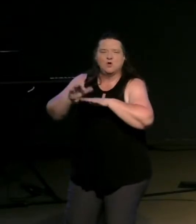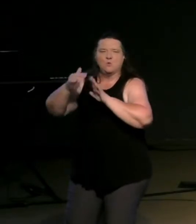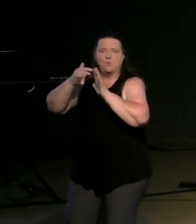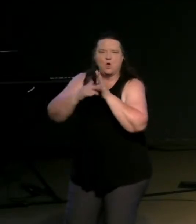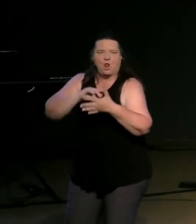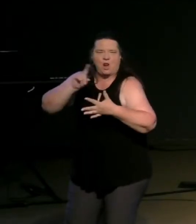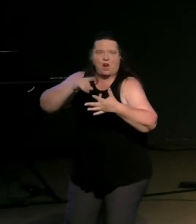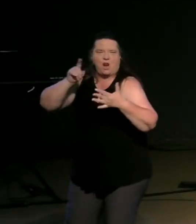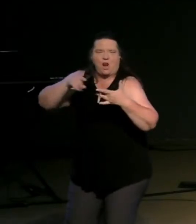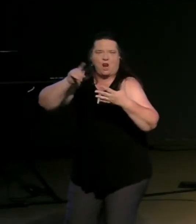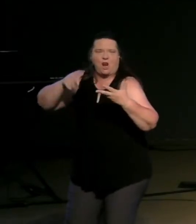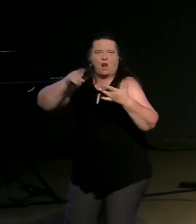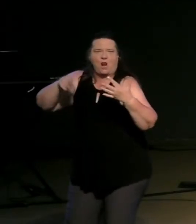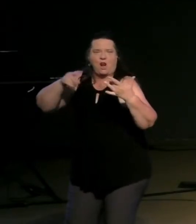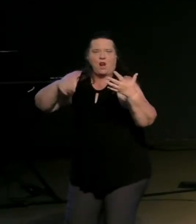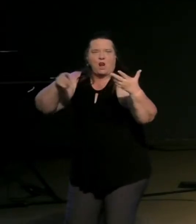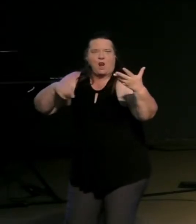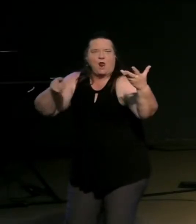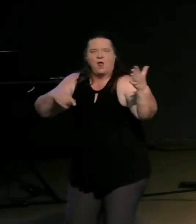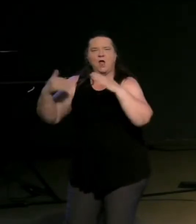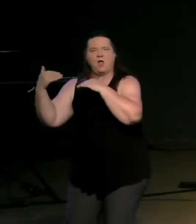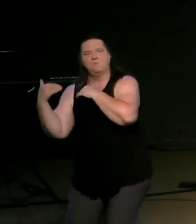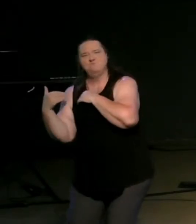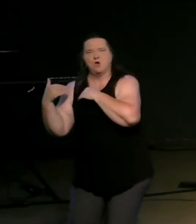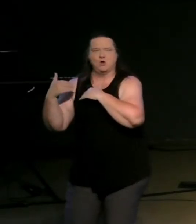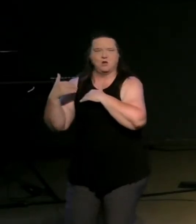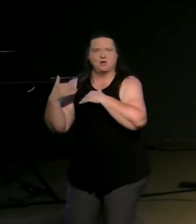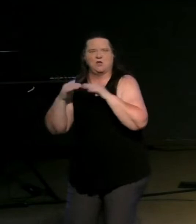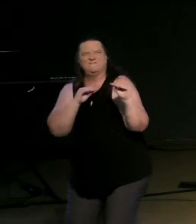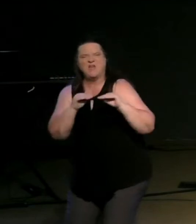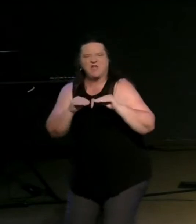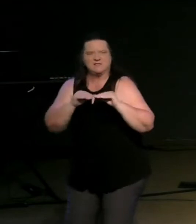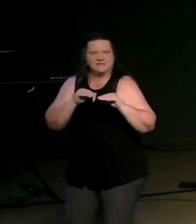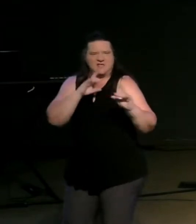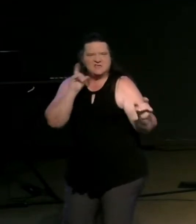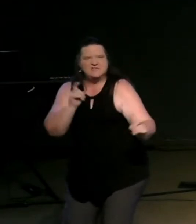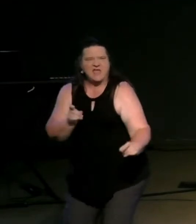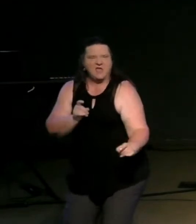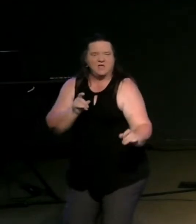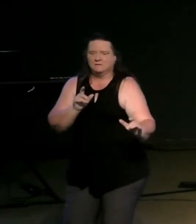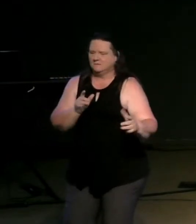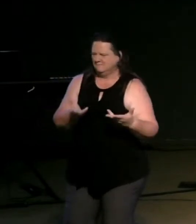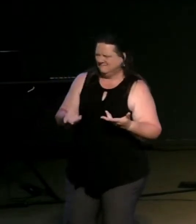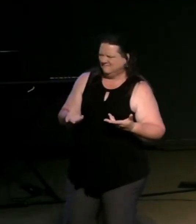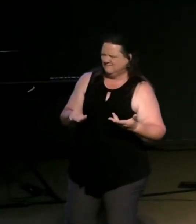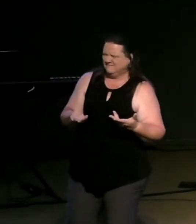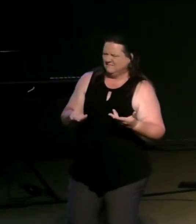may we stop carrying the burden of the attempt to fix everything around us